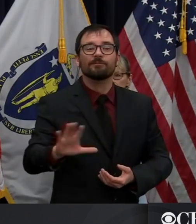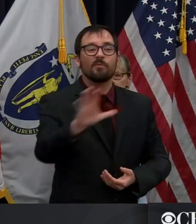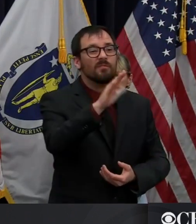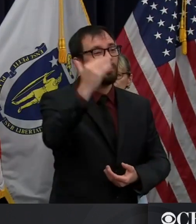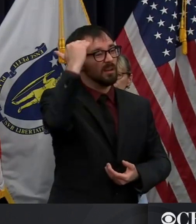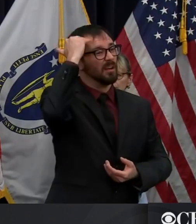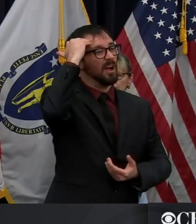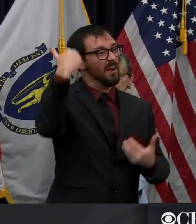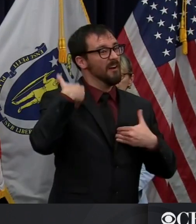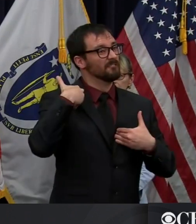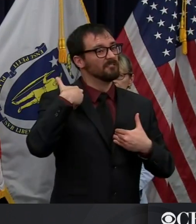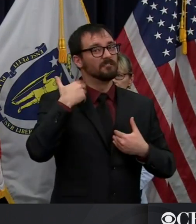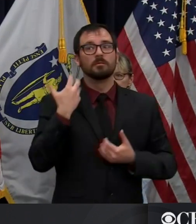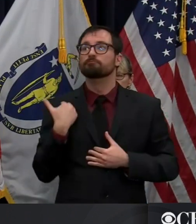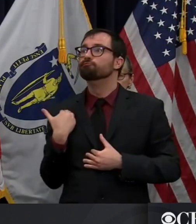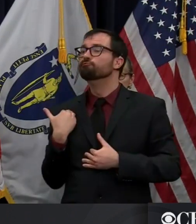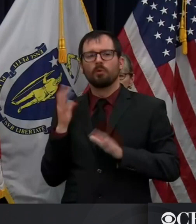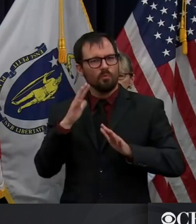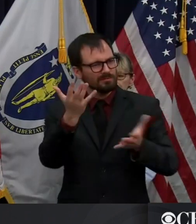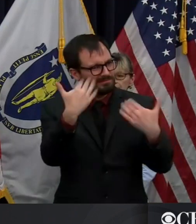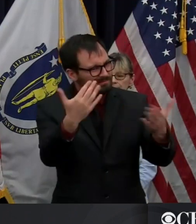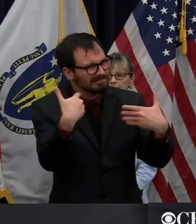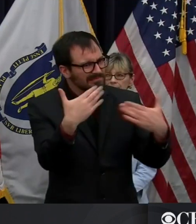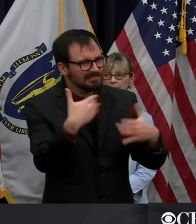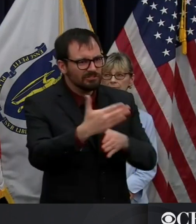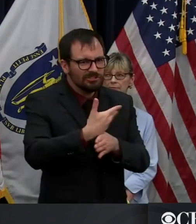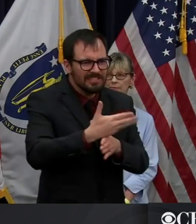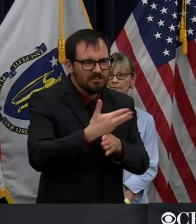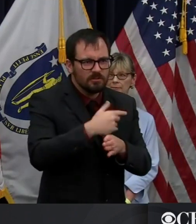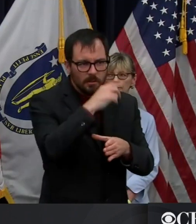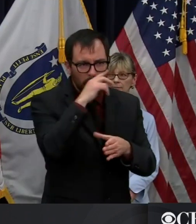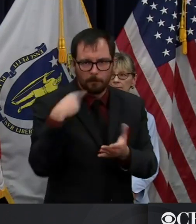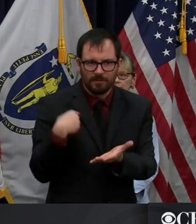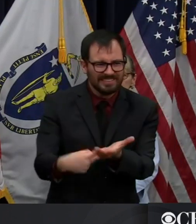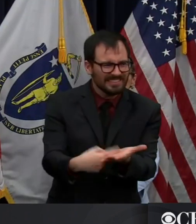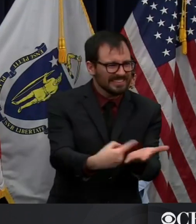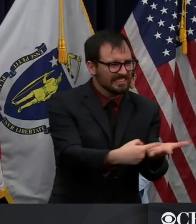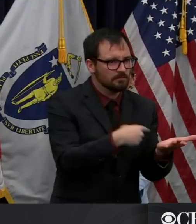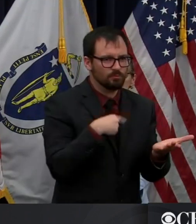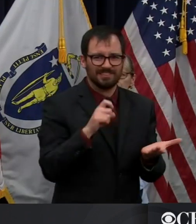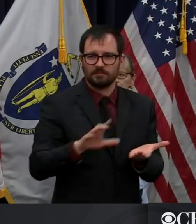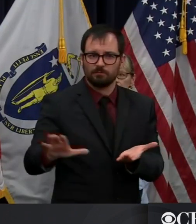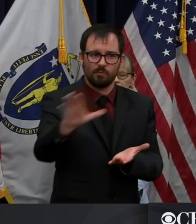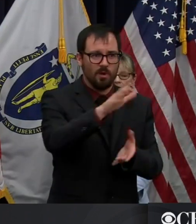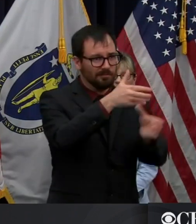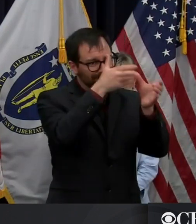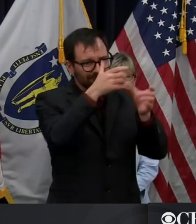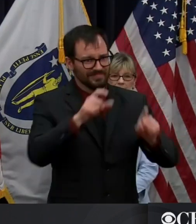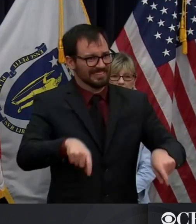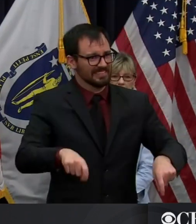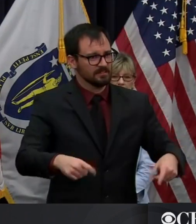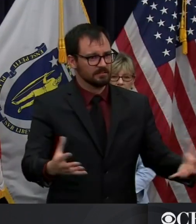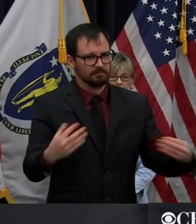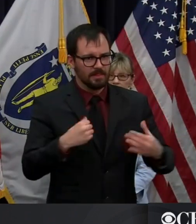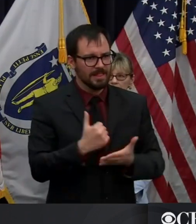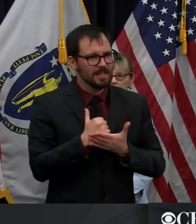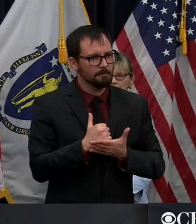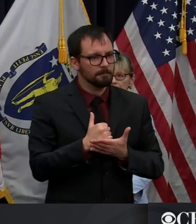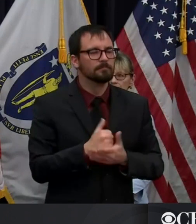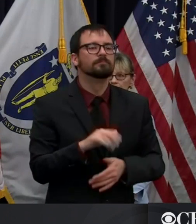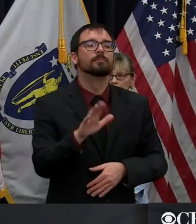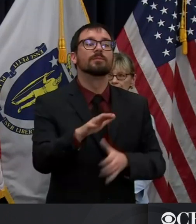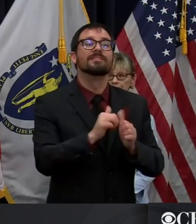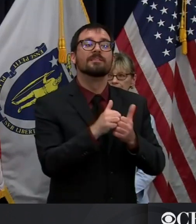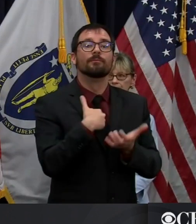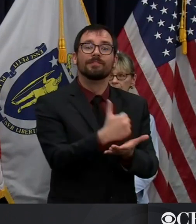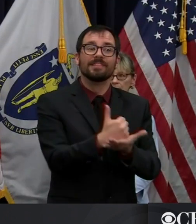the front lines to combat COVID-19. To do this you simply need to visit massbio.org and you can fill out